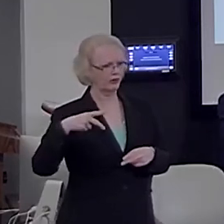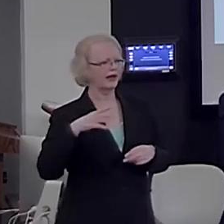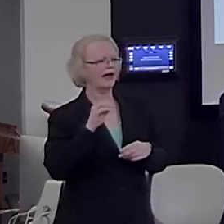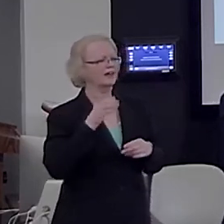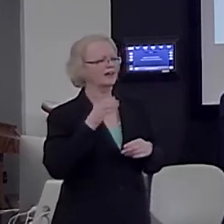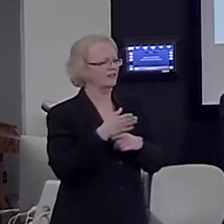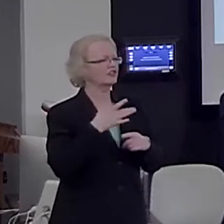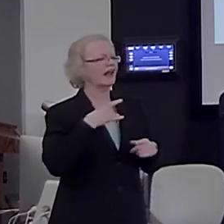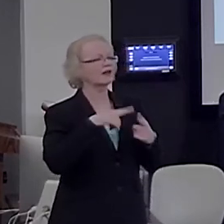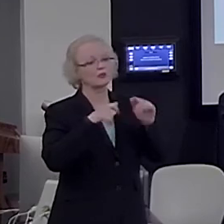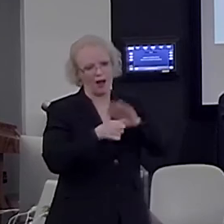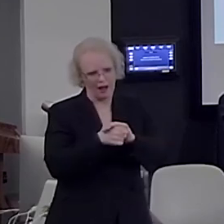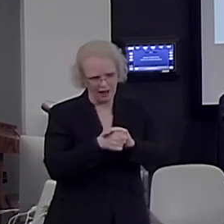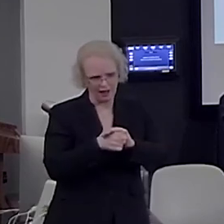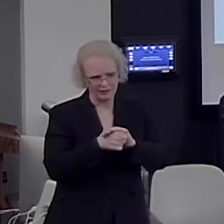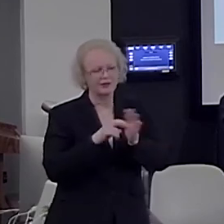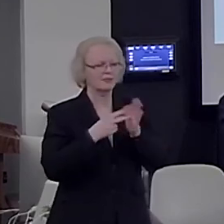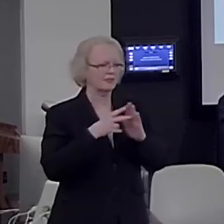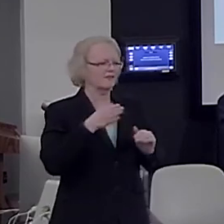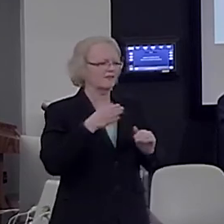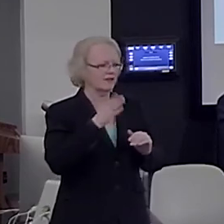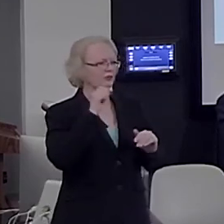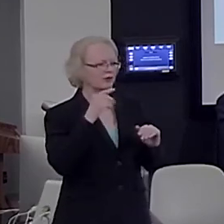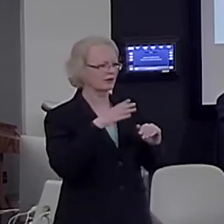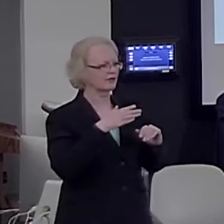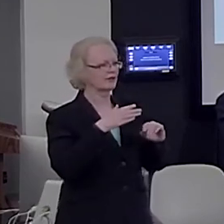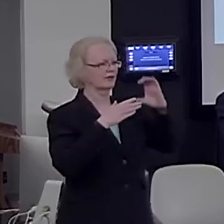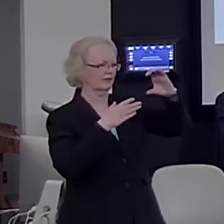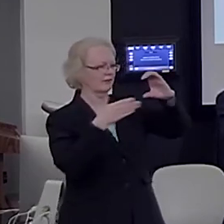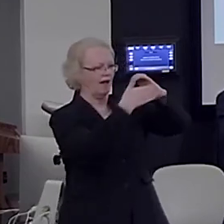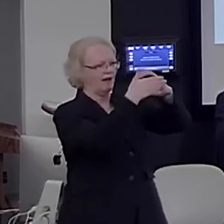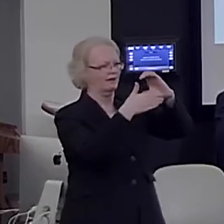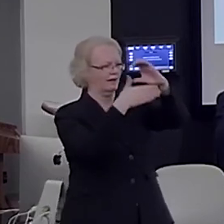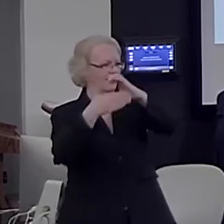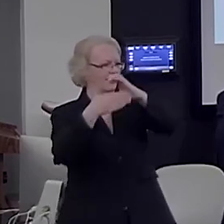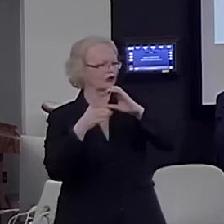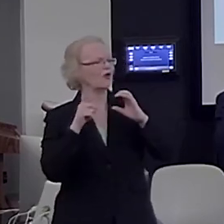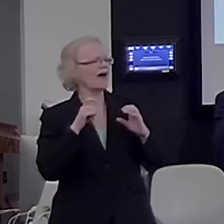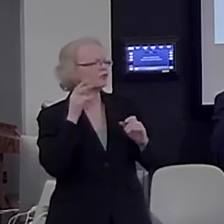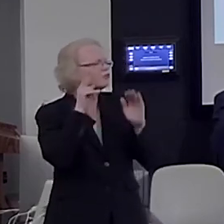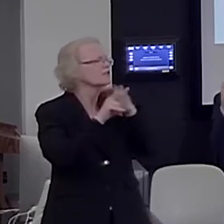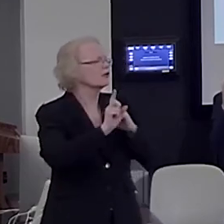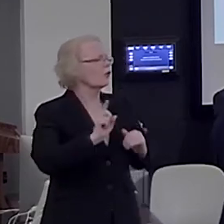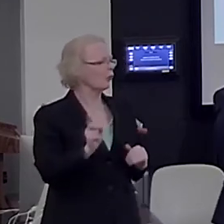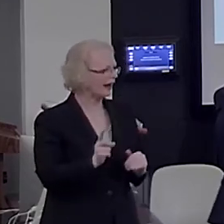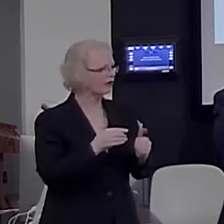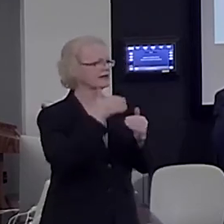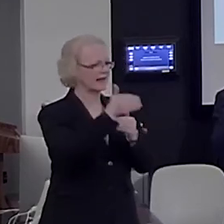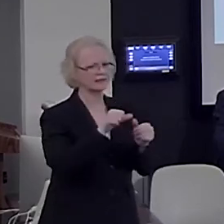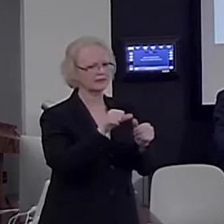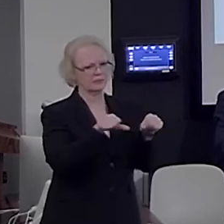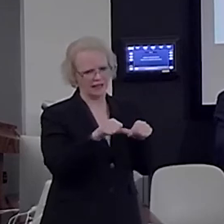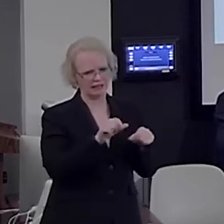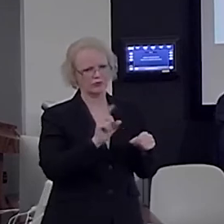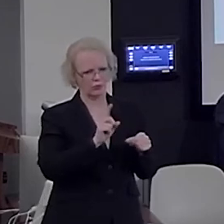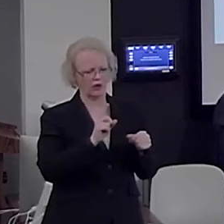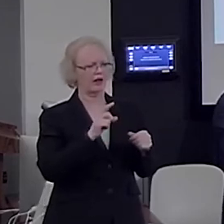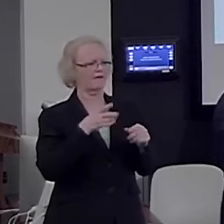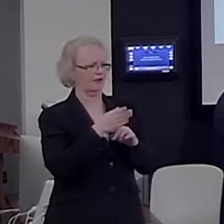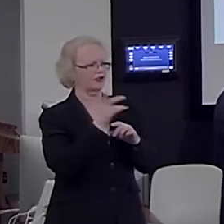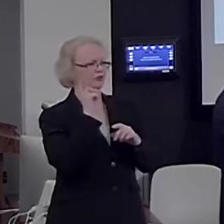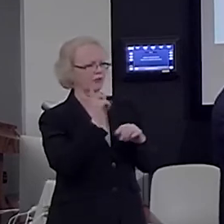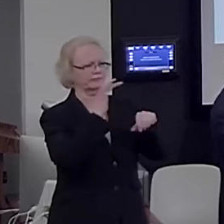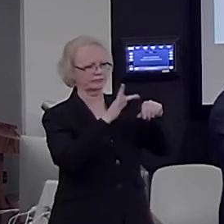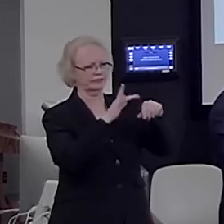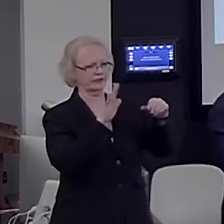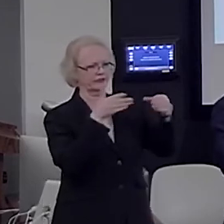So, he's going to hide in different places and you have to predict where he's going. Okay? Where is the next place where he will go? So, let me show